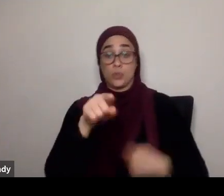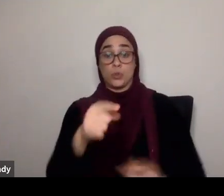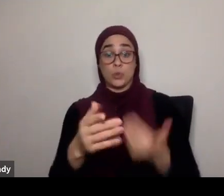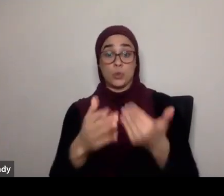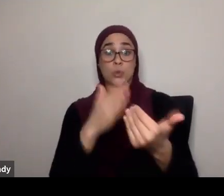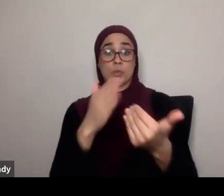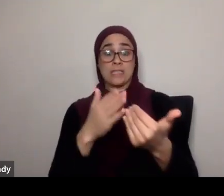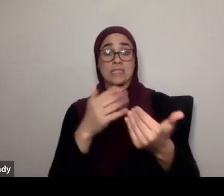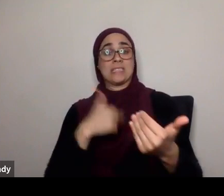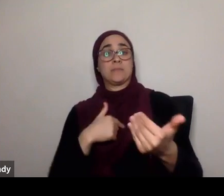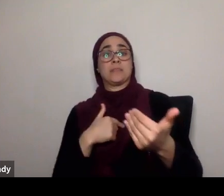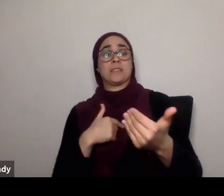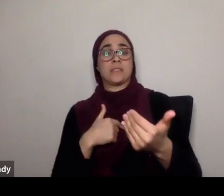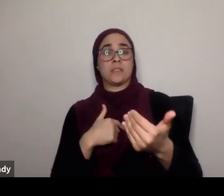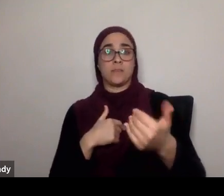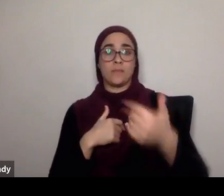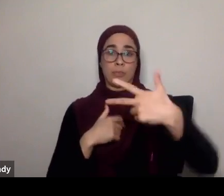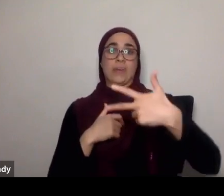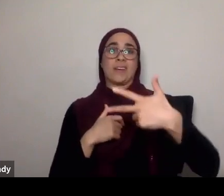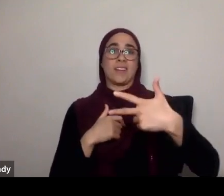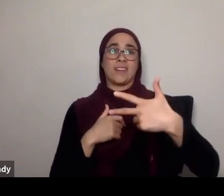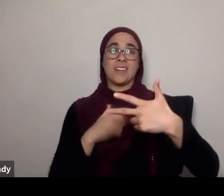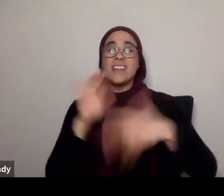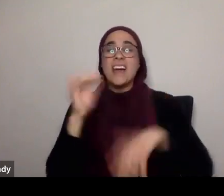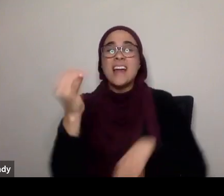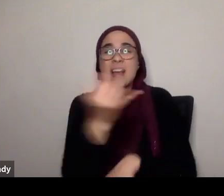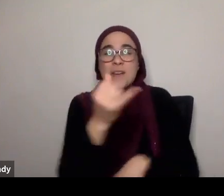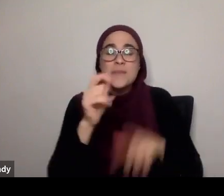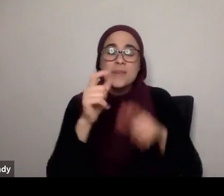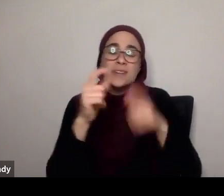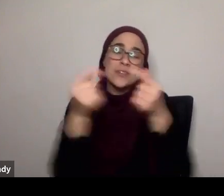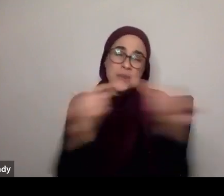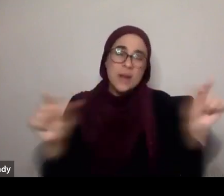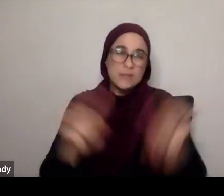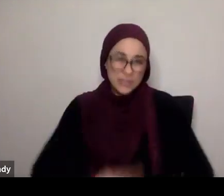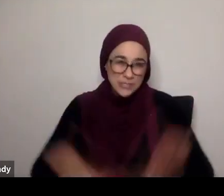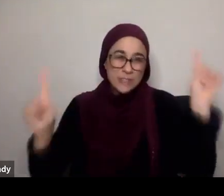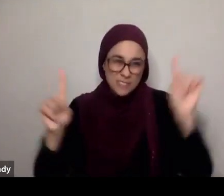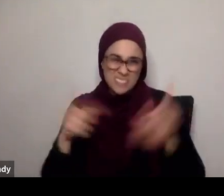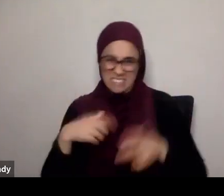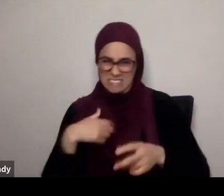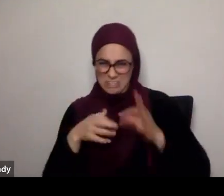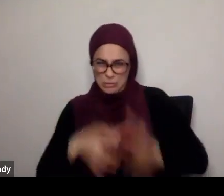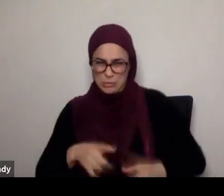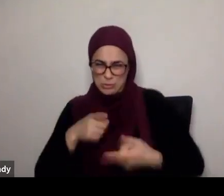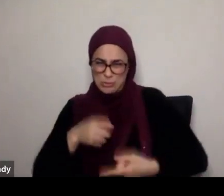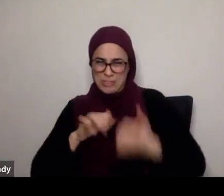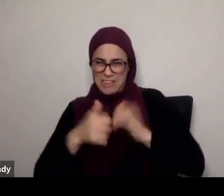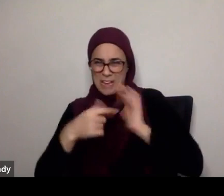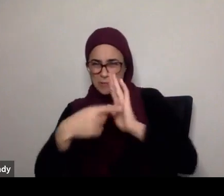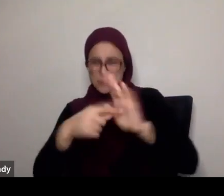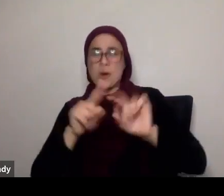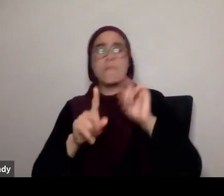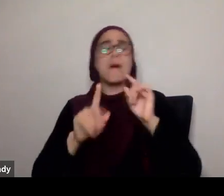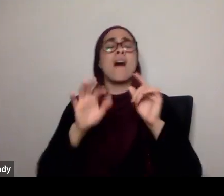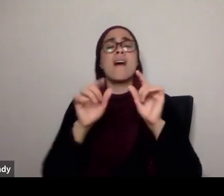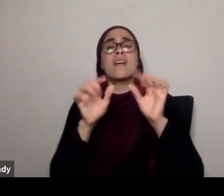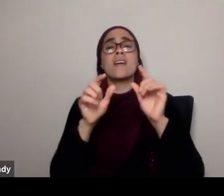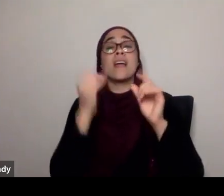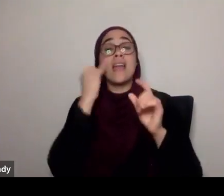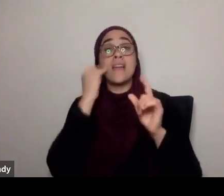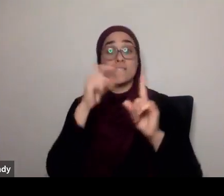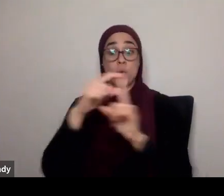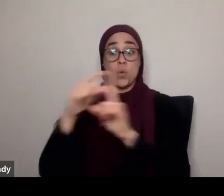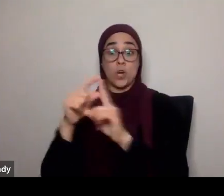into it, so the Arabic is like that, right, I will ease you, or I ease you into it, only one